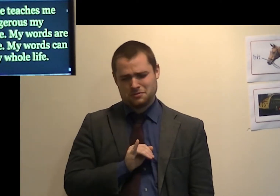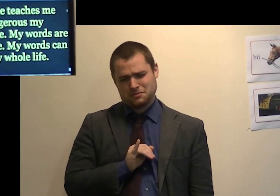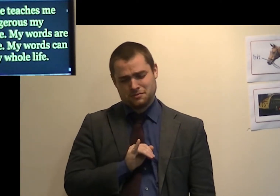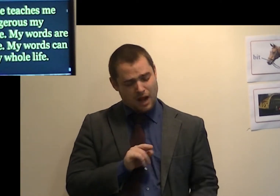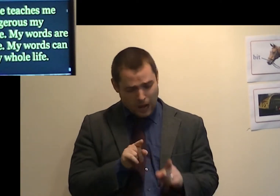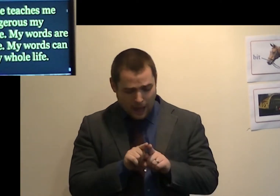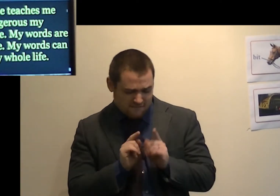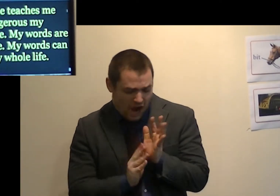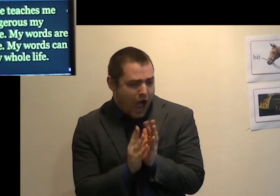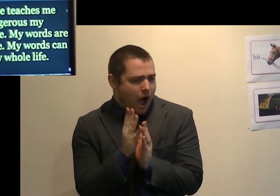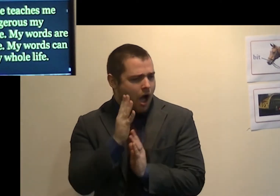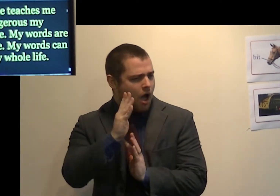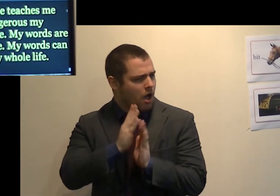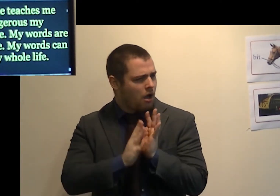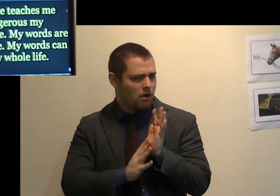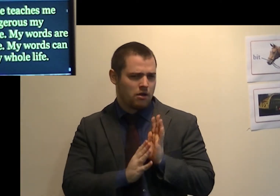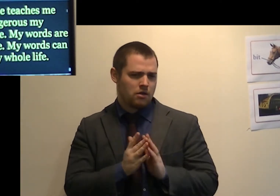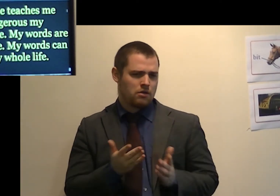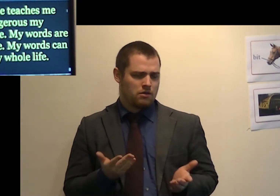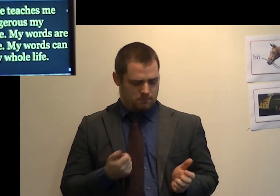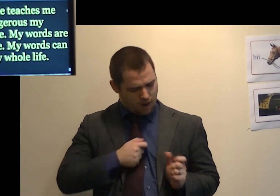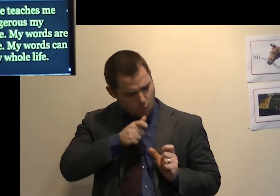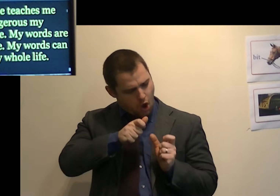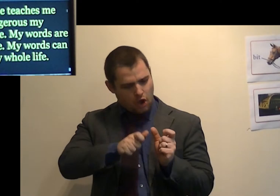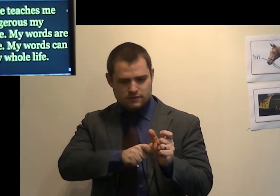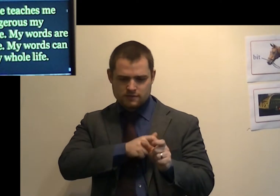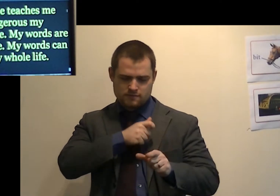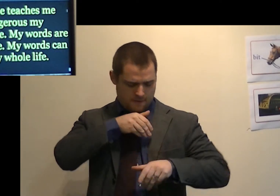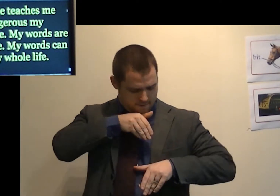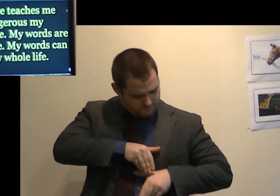fire. My words can affect my whole life.